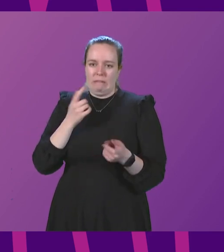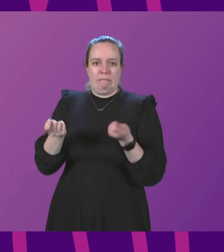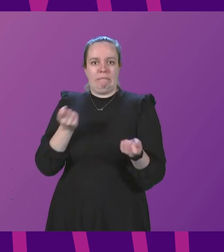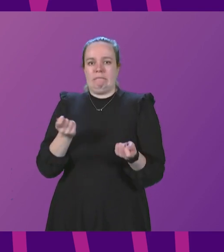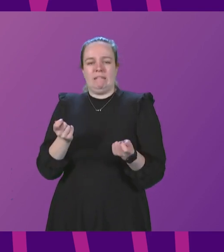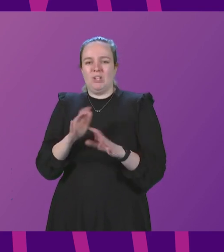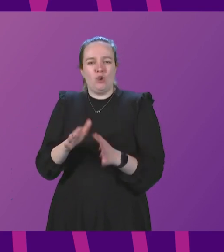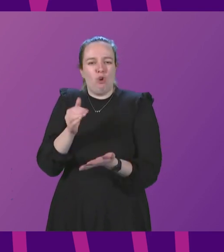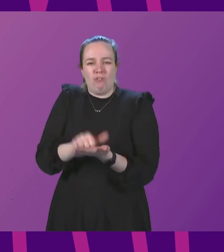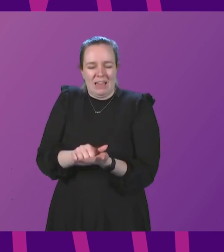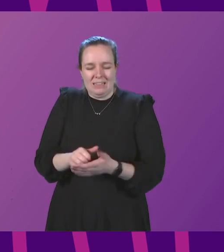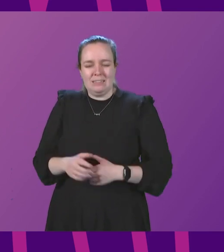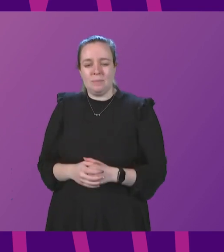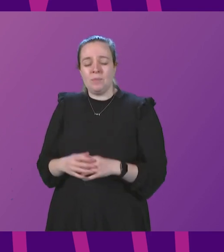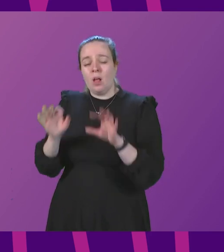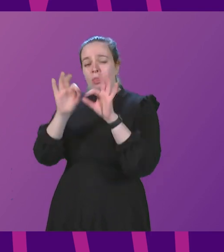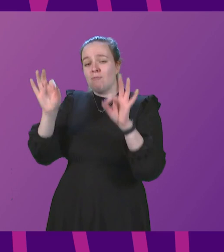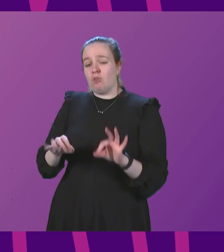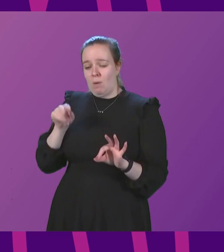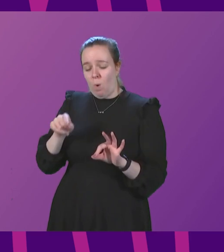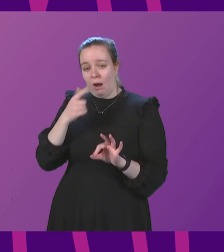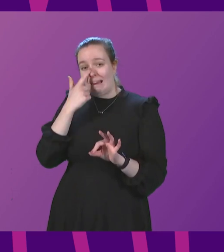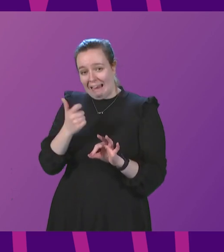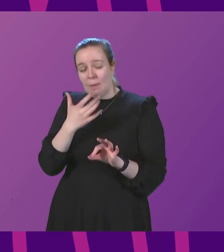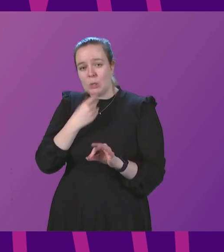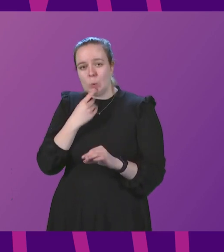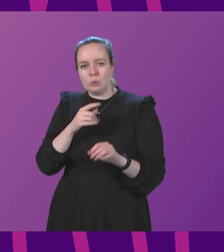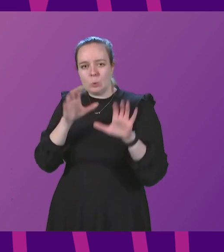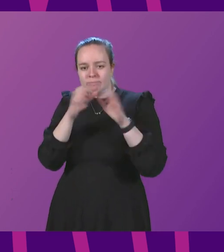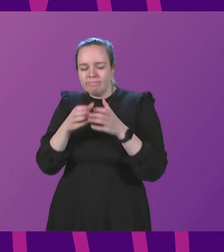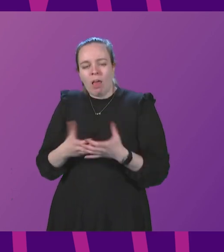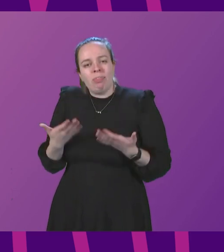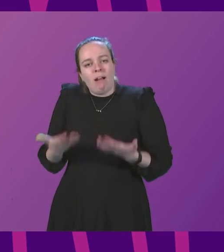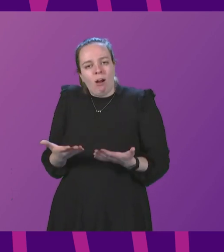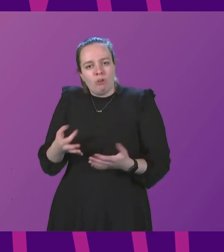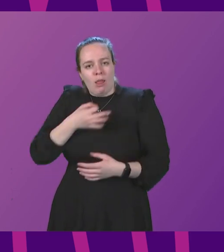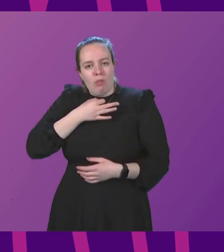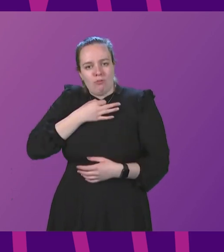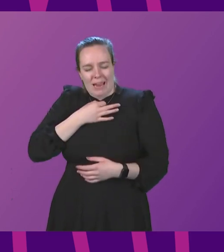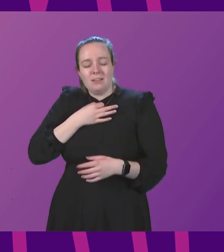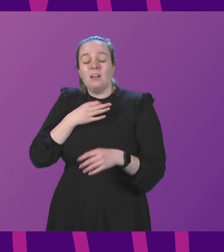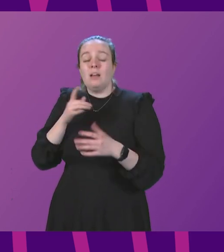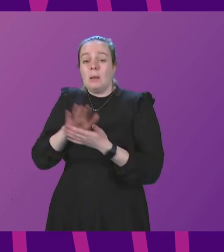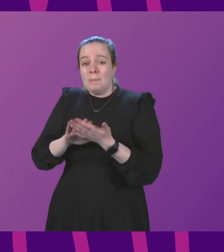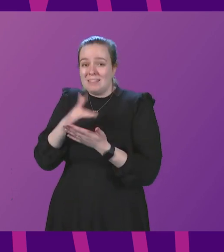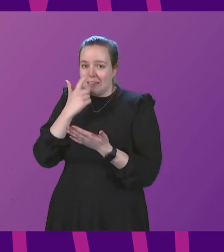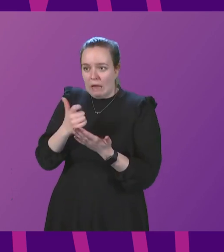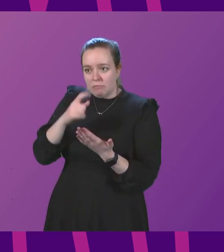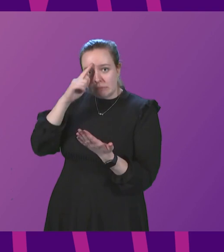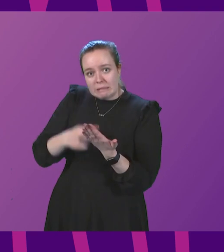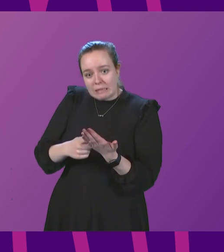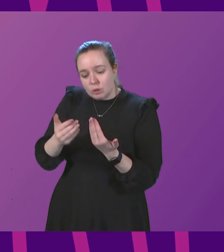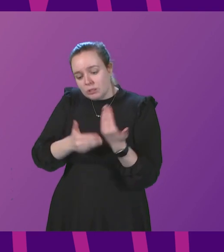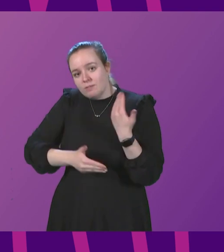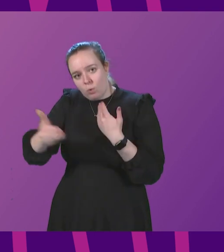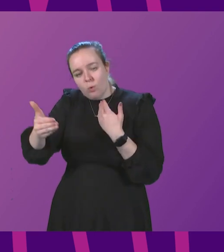Now, the framework I have just described can be used to categorise our current threat level and, therefore, help guide decisions in the coming period, and I